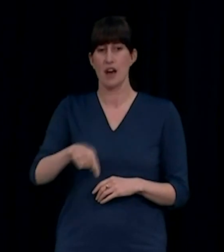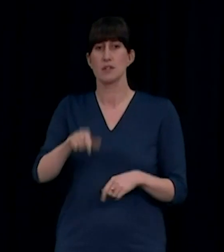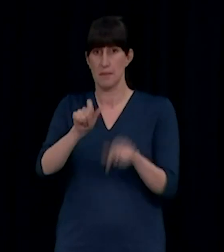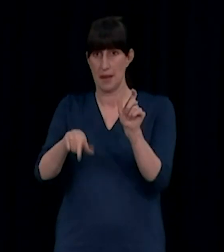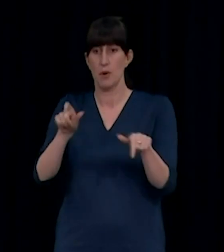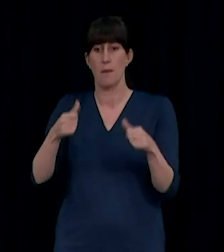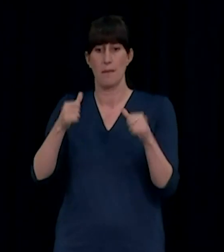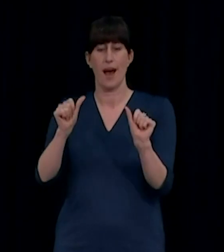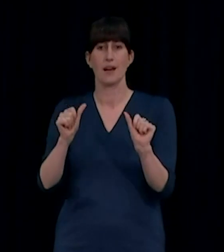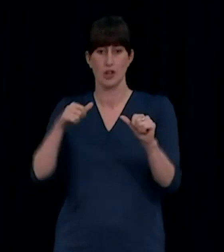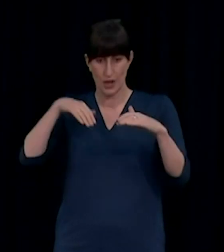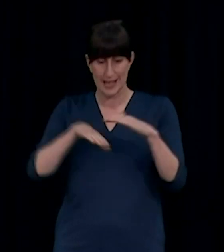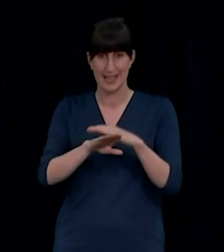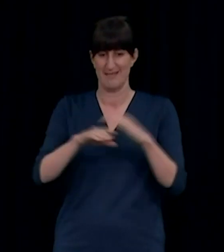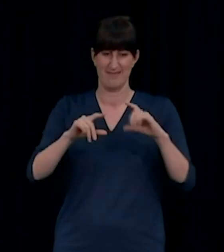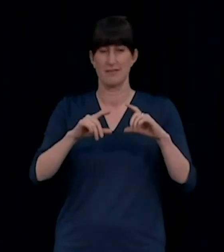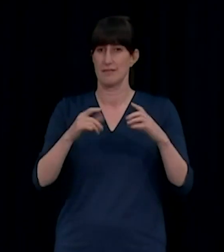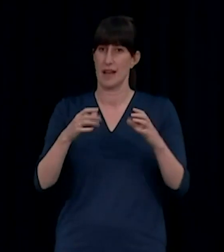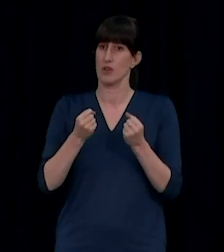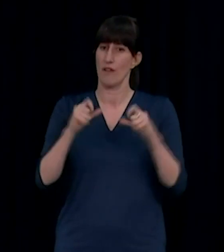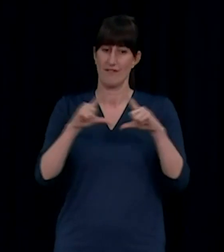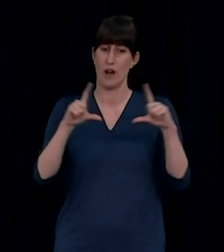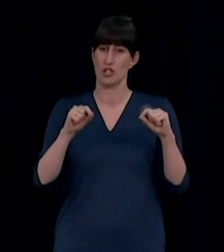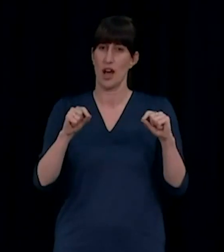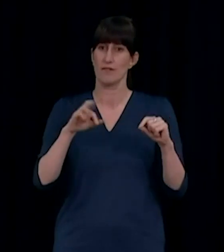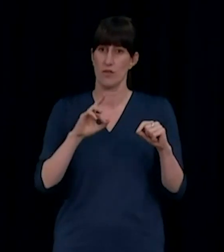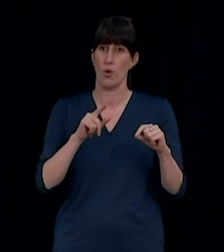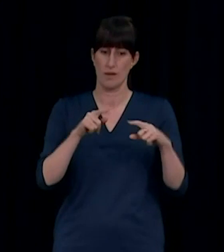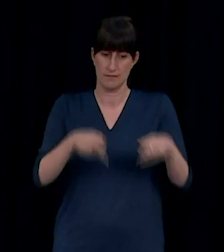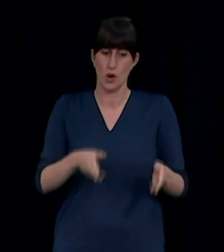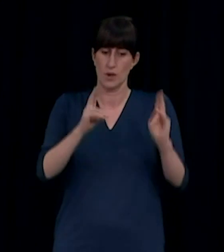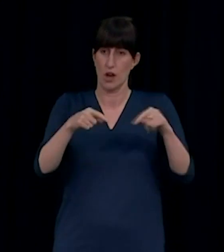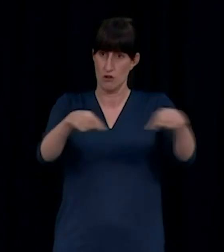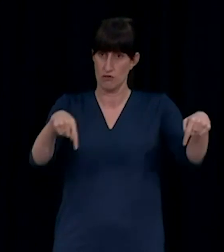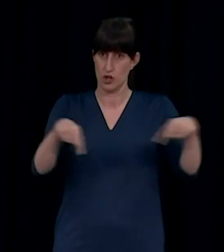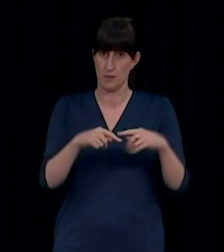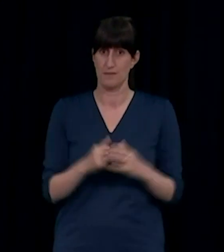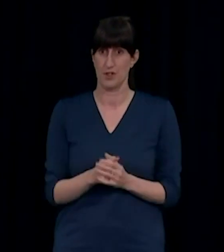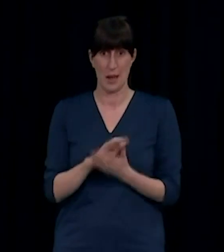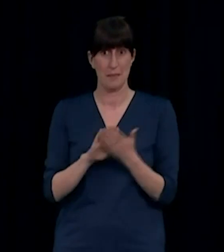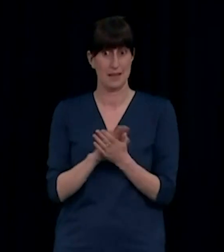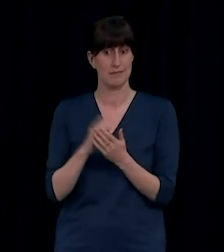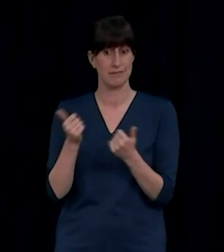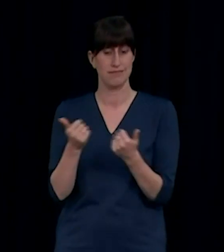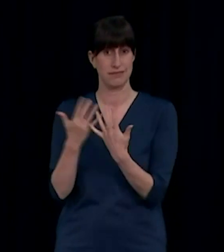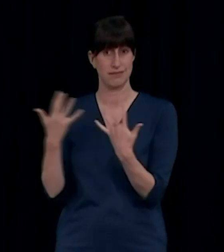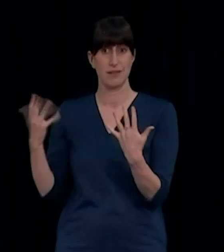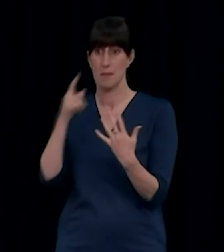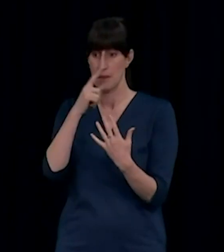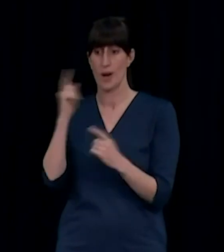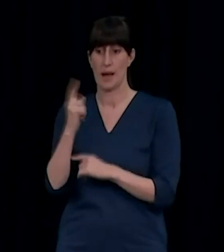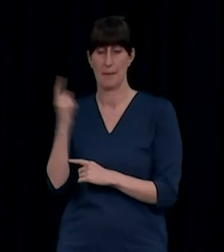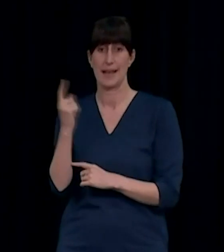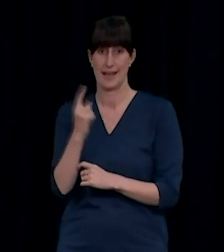And means more than 12,000 people are coming home for Christmas over the next few months, with thousands more rooms to be released